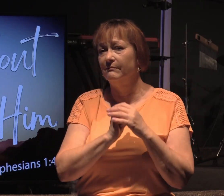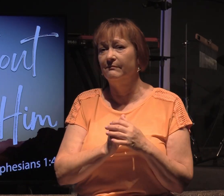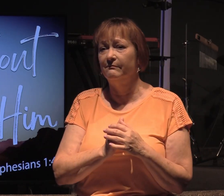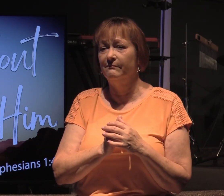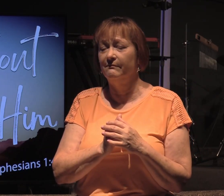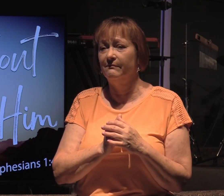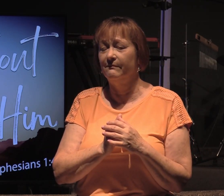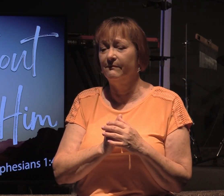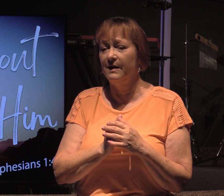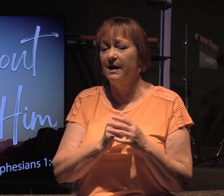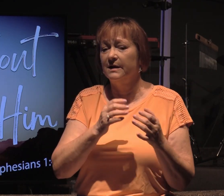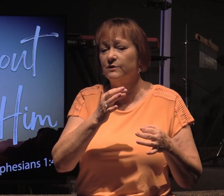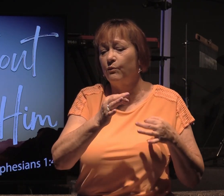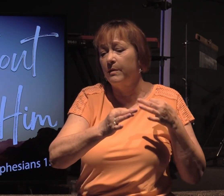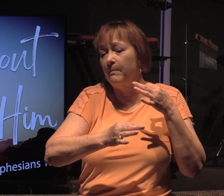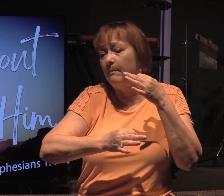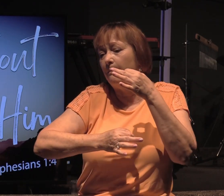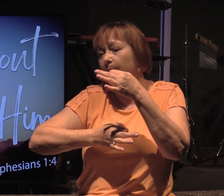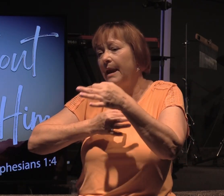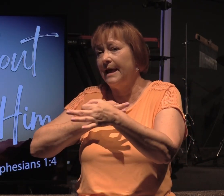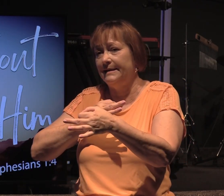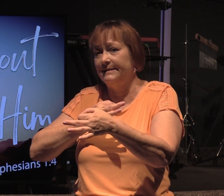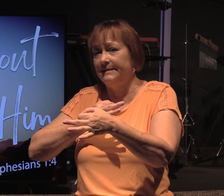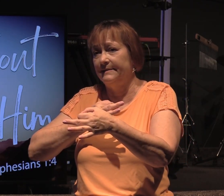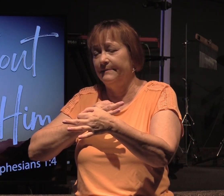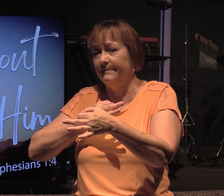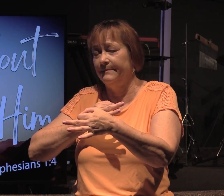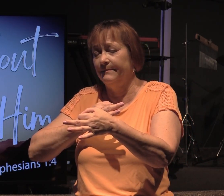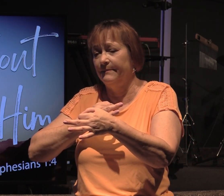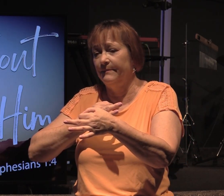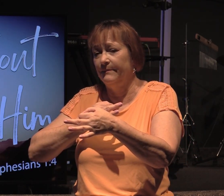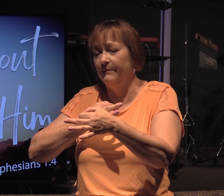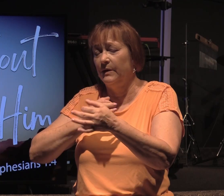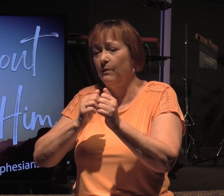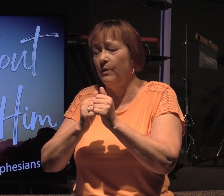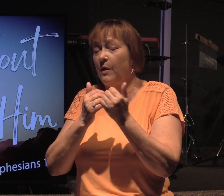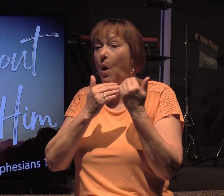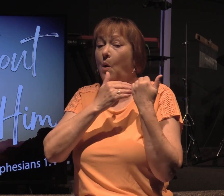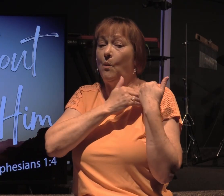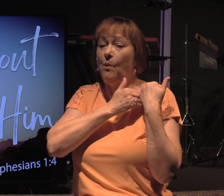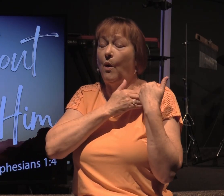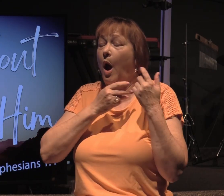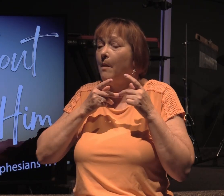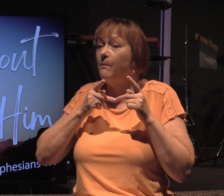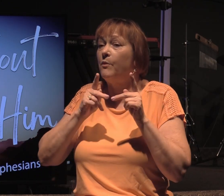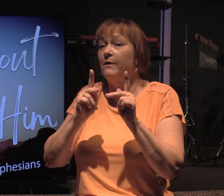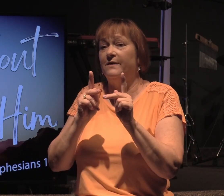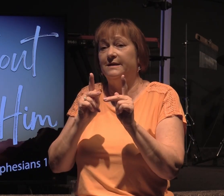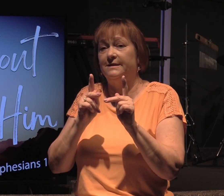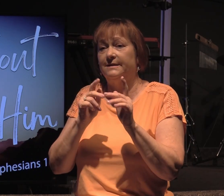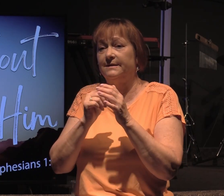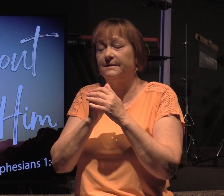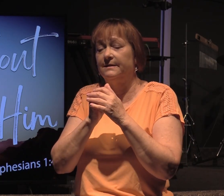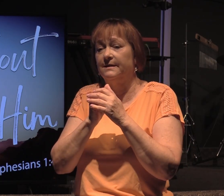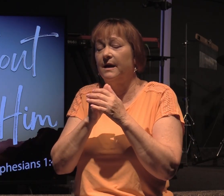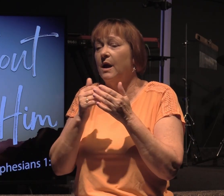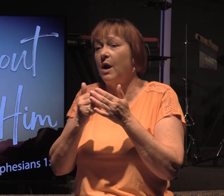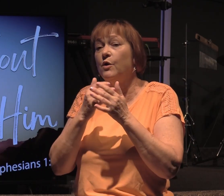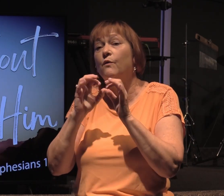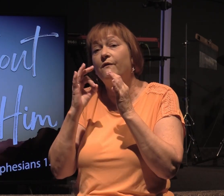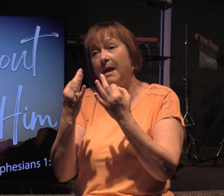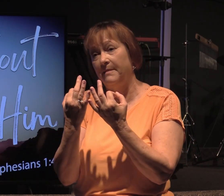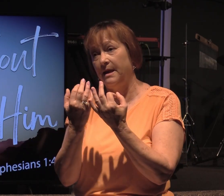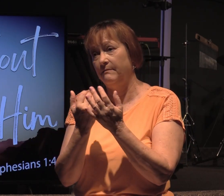and they have been replaced with our responsibility and privileges in our new